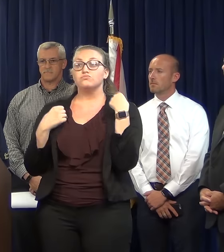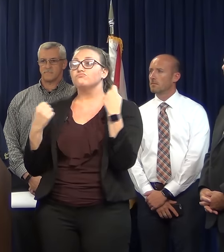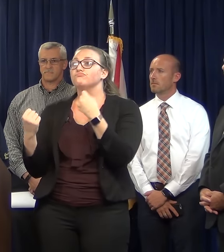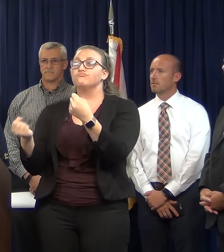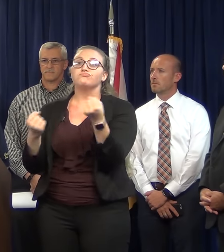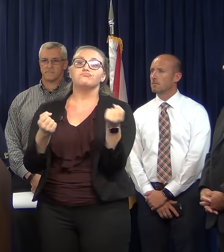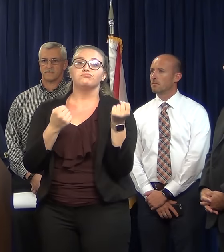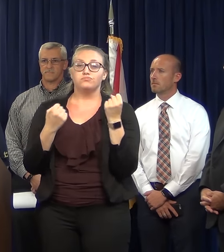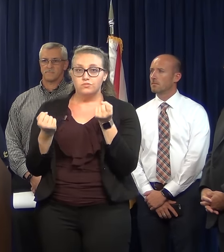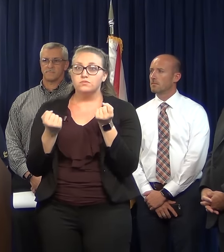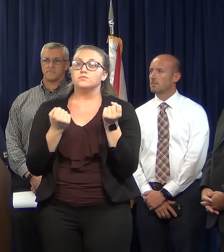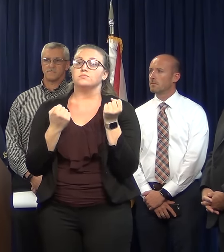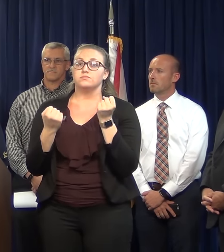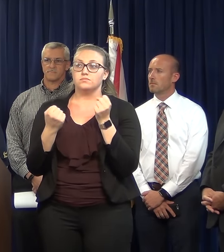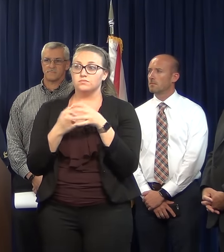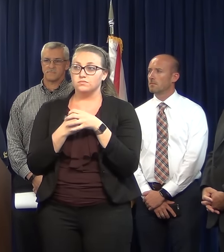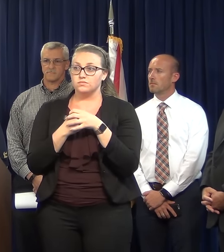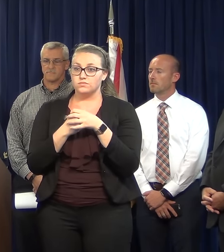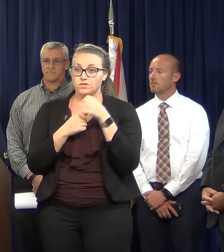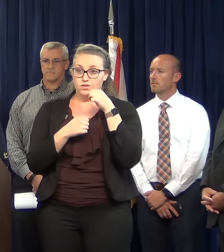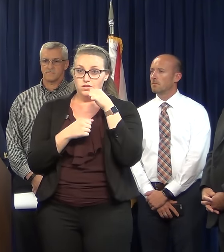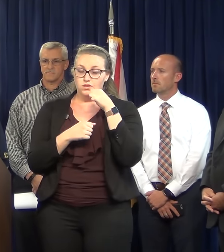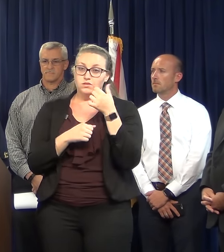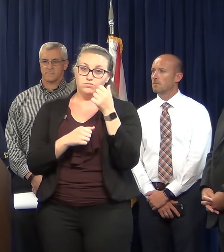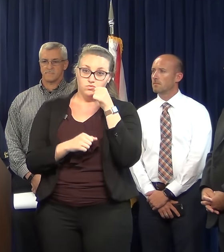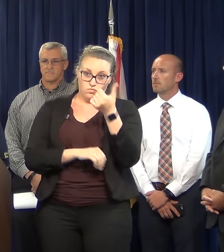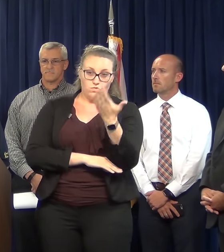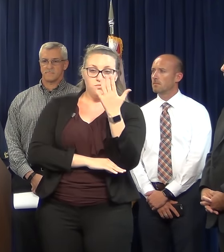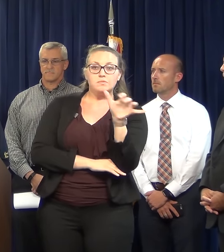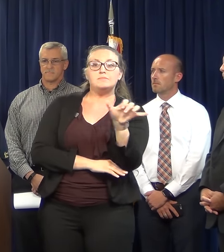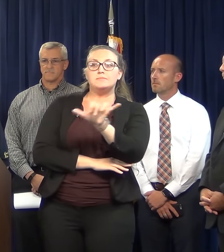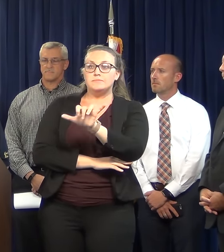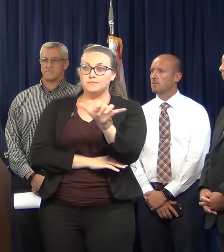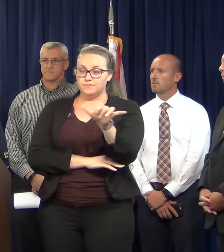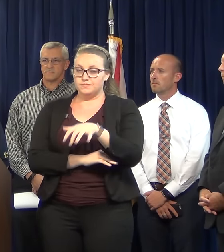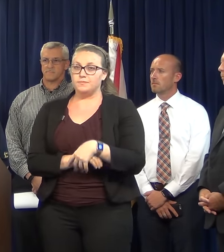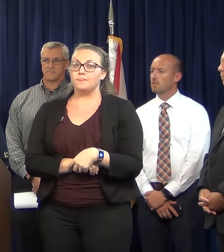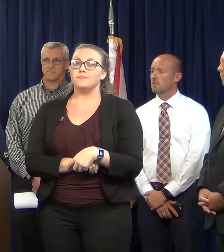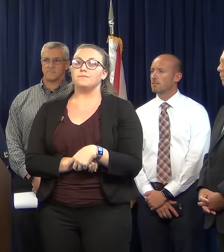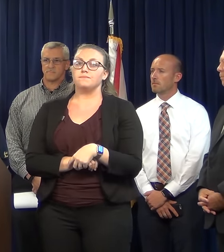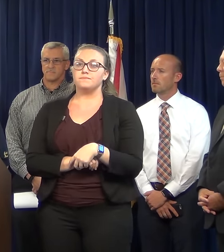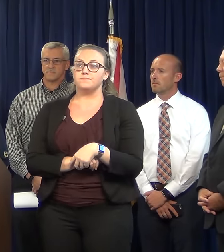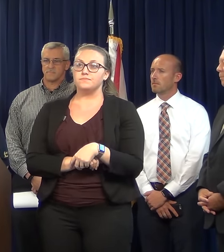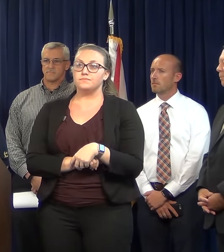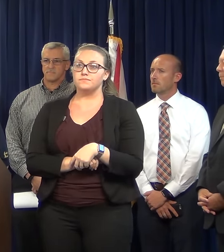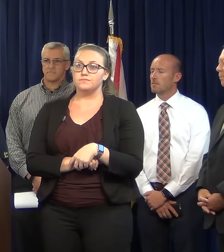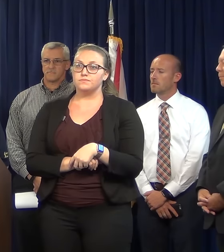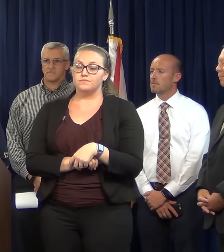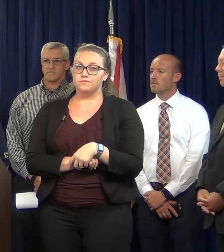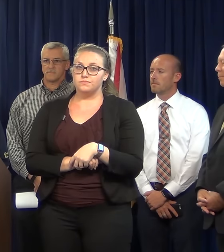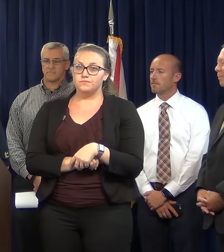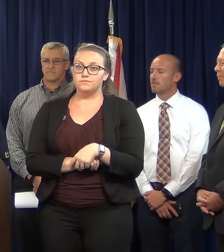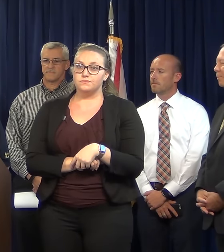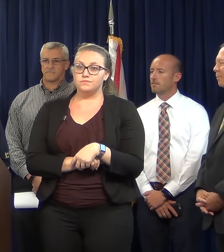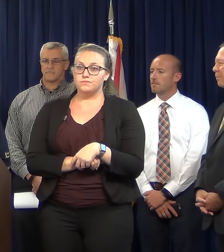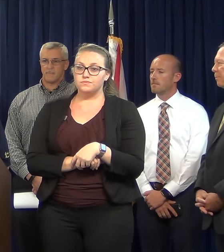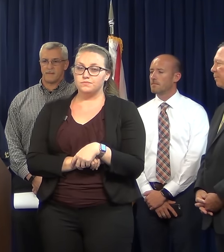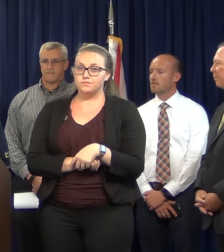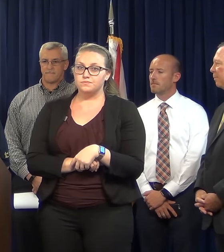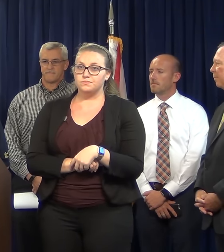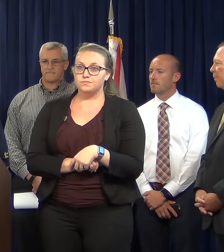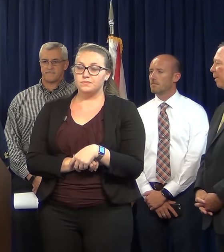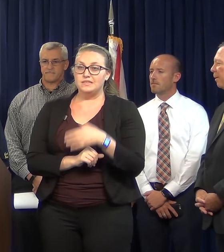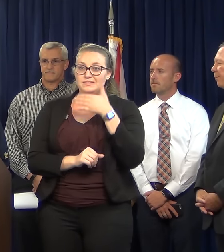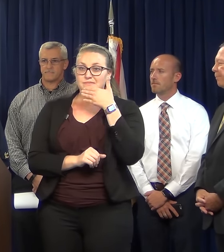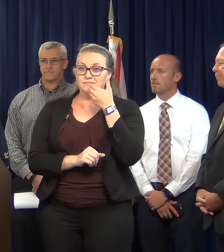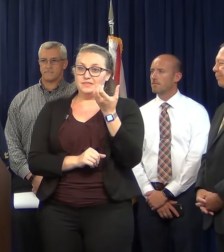around. This applies to tomorrow morning as well. We would encourage citizens not to go out and